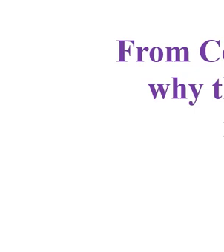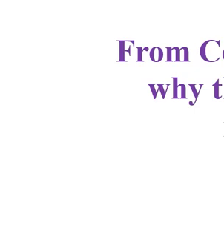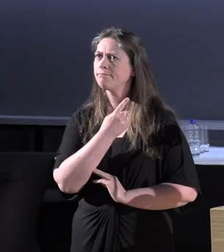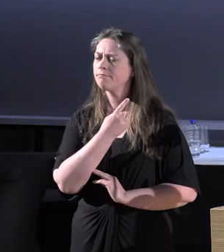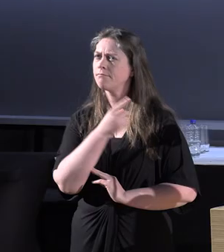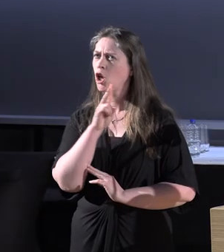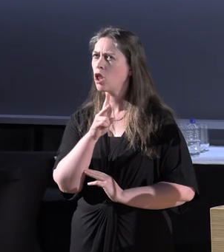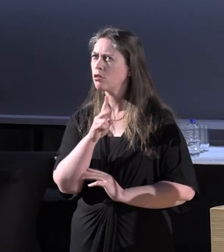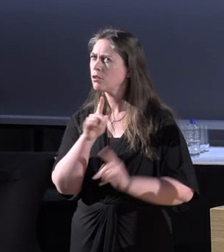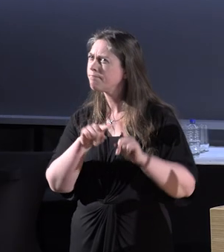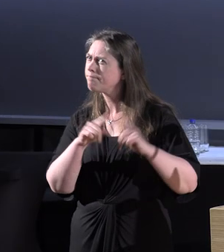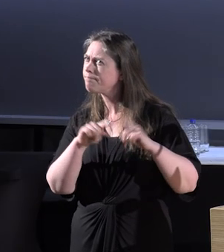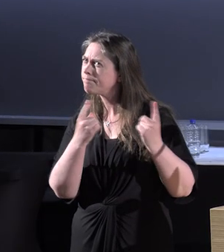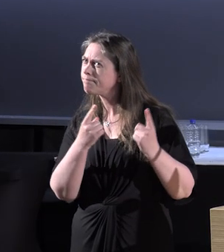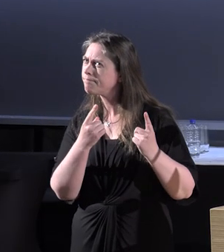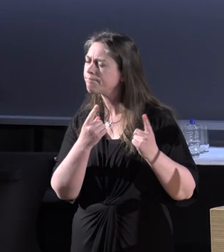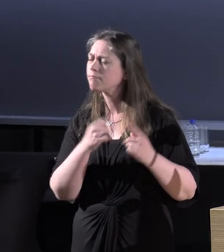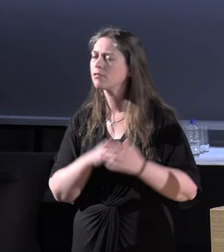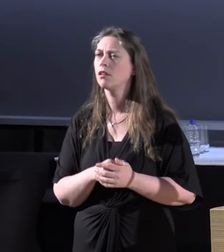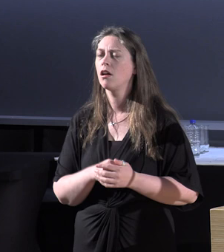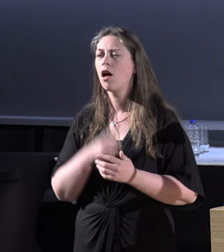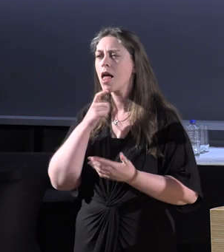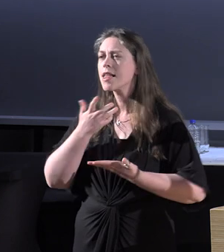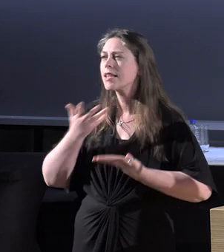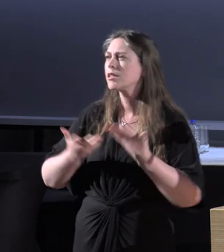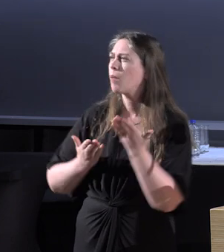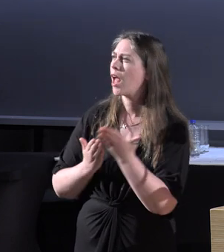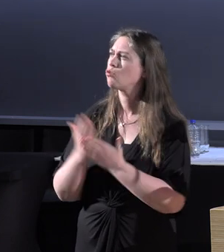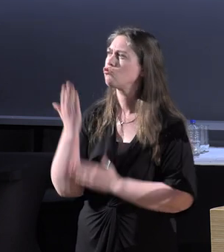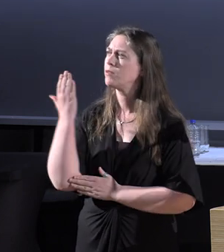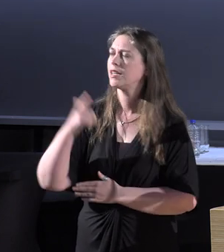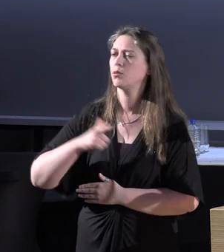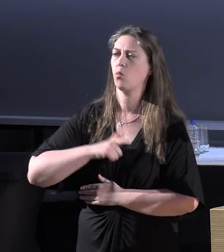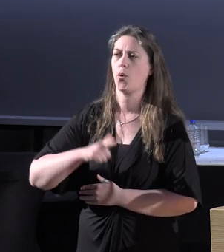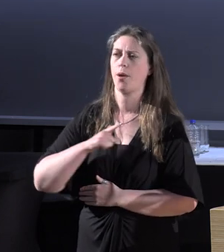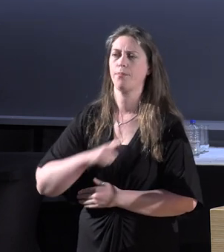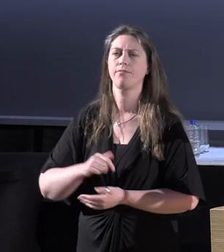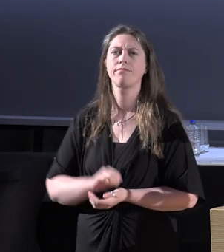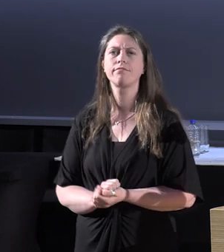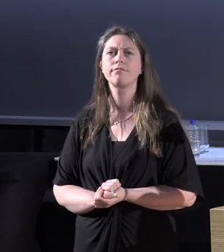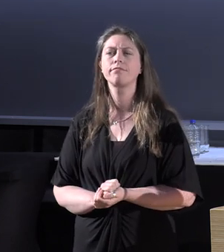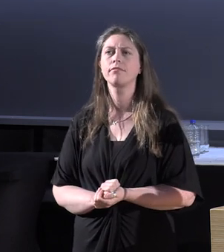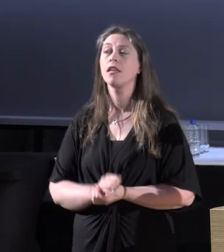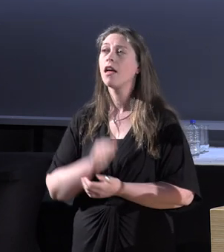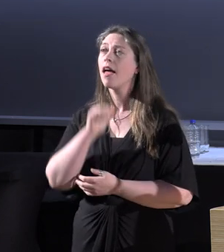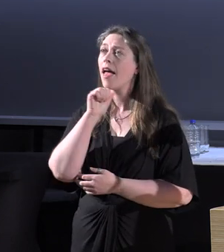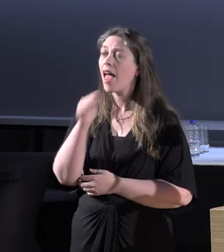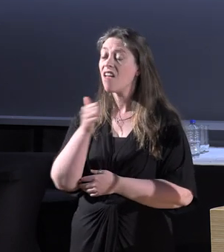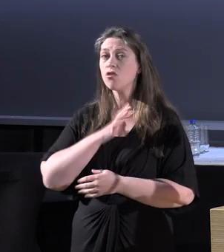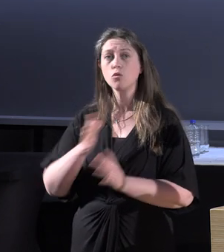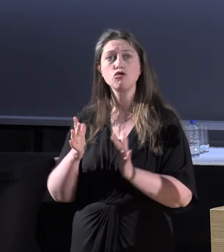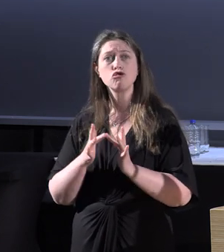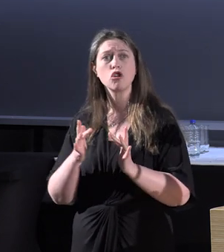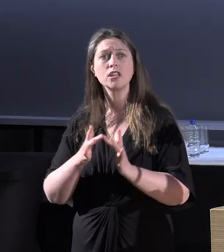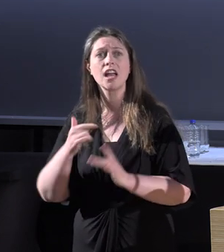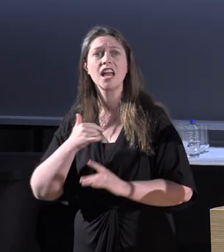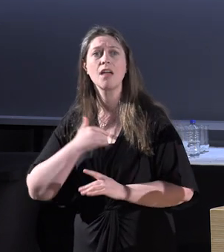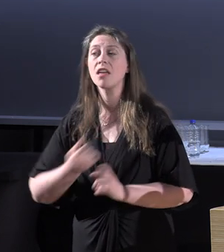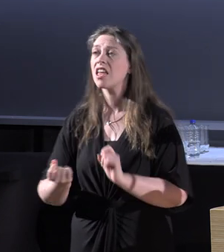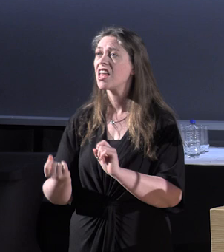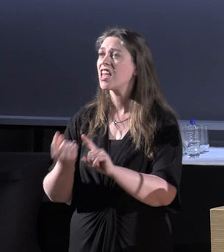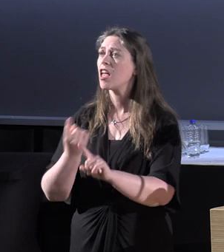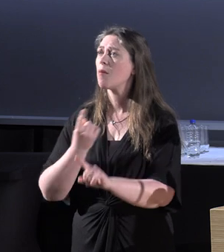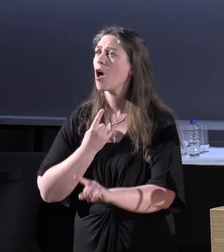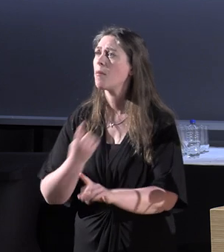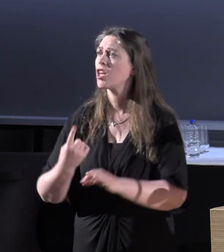become clear throughout the presentation. If you wish to contact me, drop me an email,